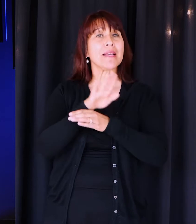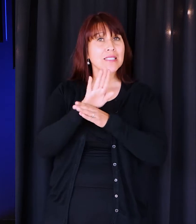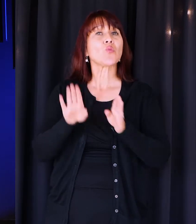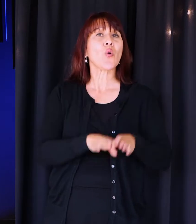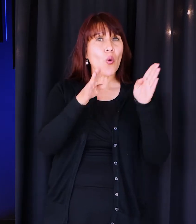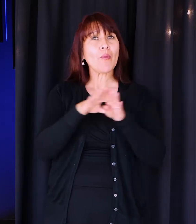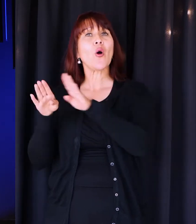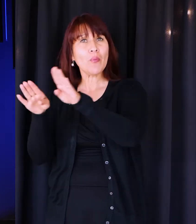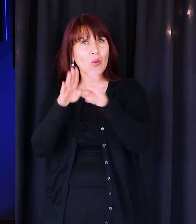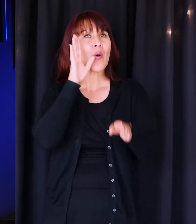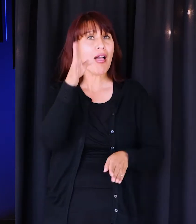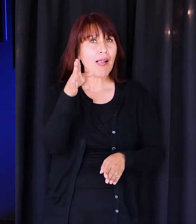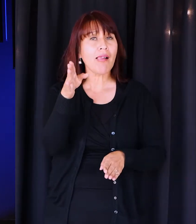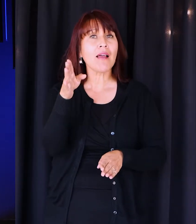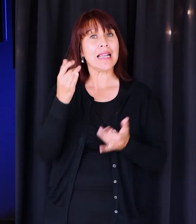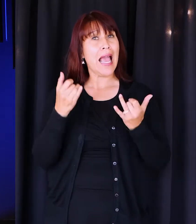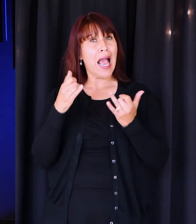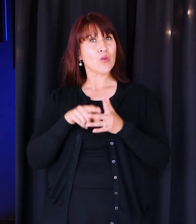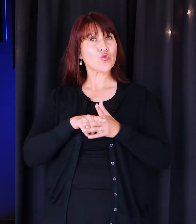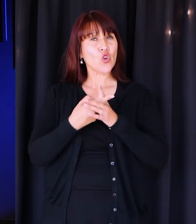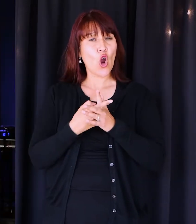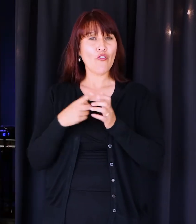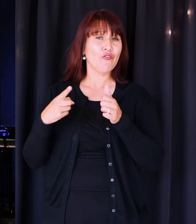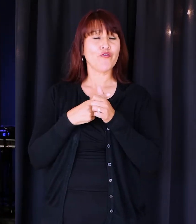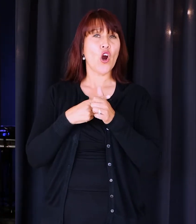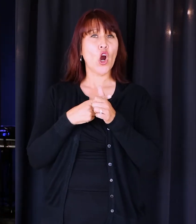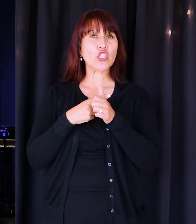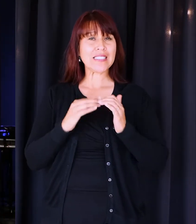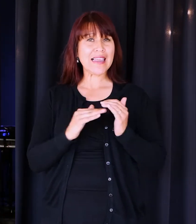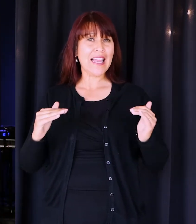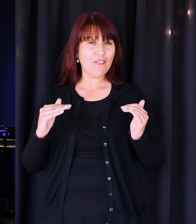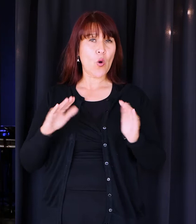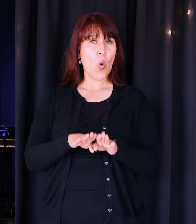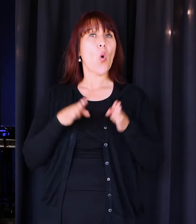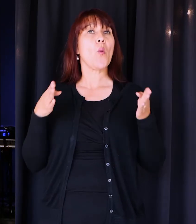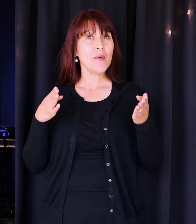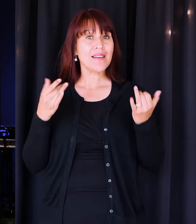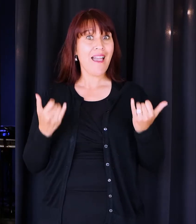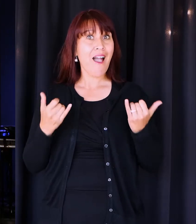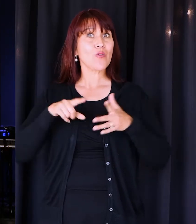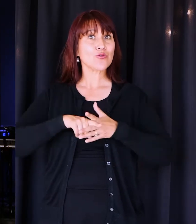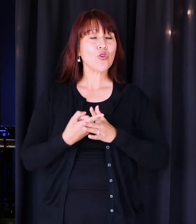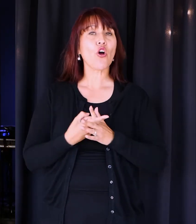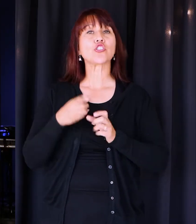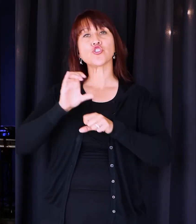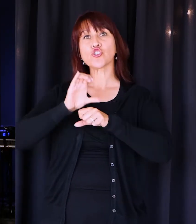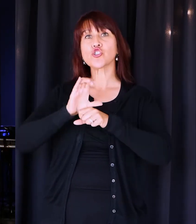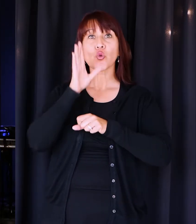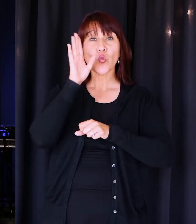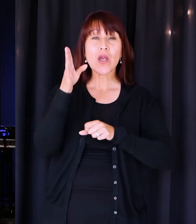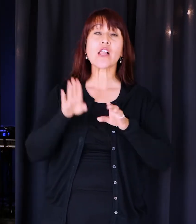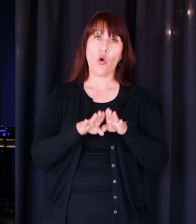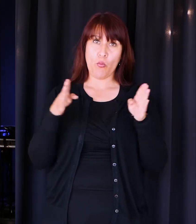to reopen. In fact, they're beginning now. The first phase of reopening is now starting. Churches are